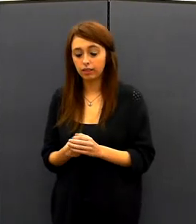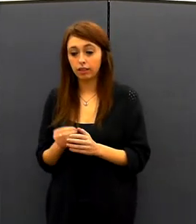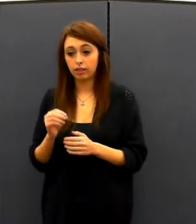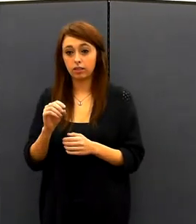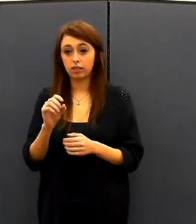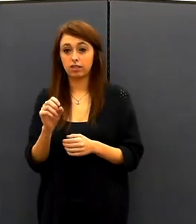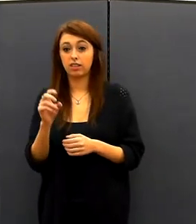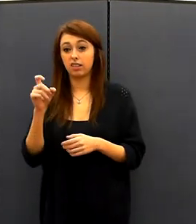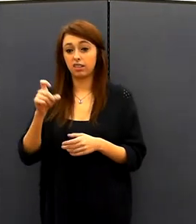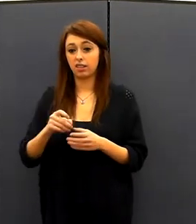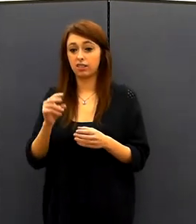didn't have.